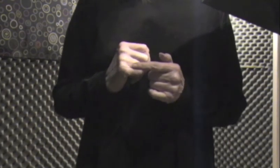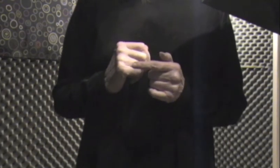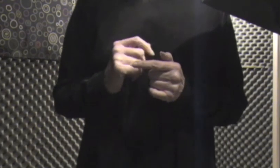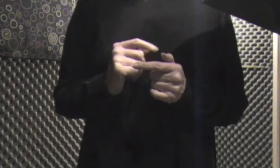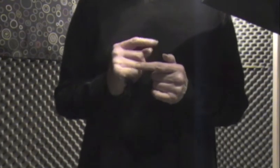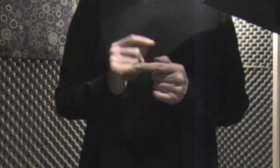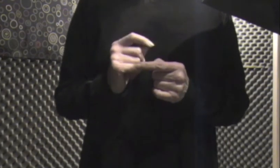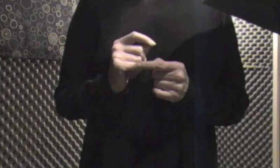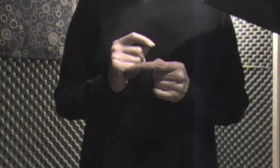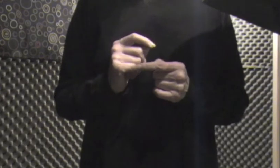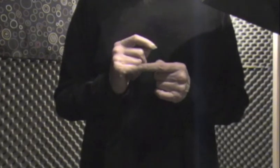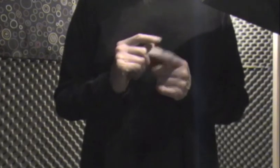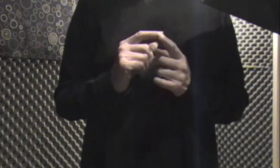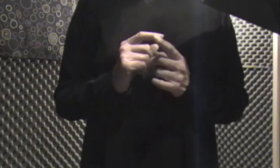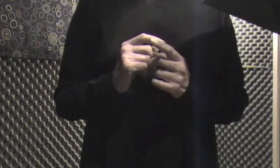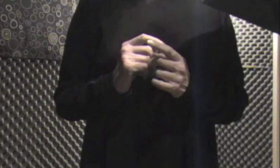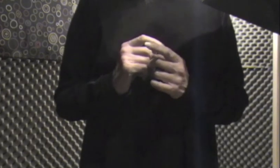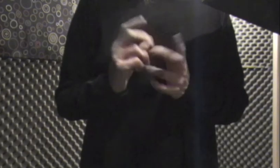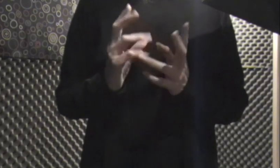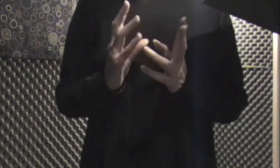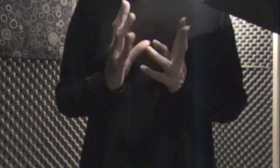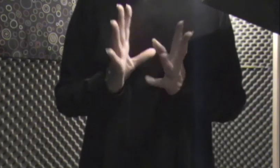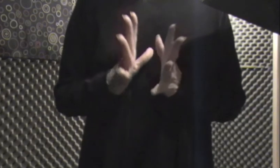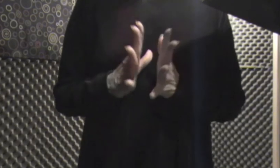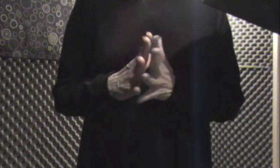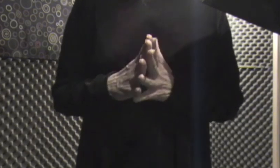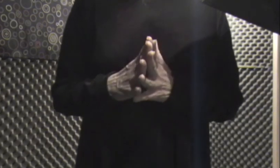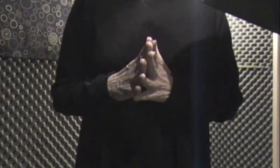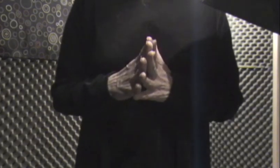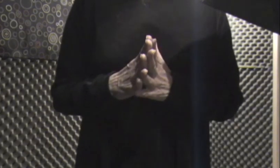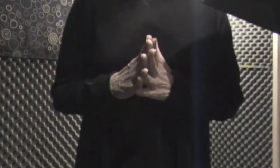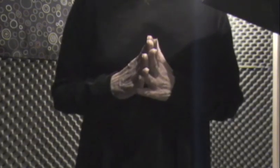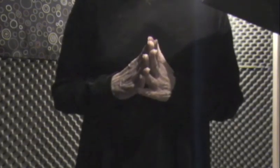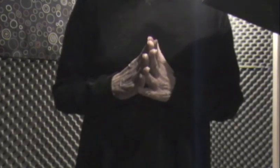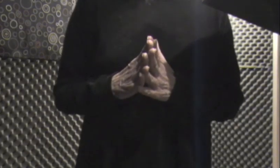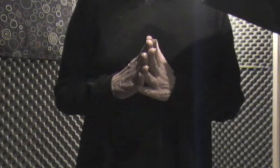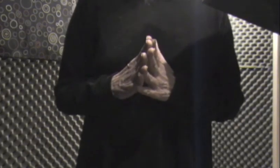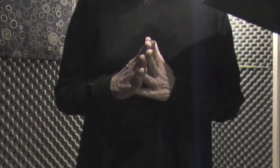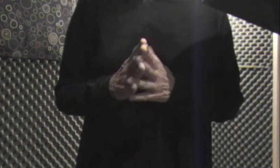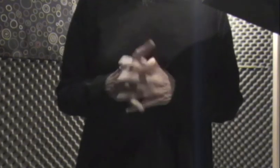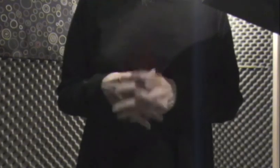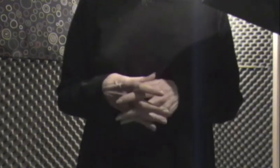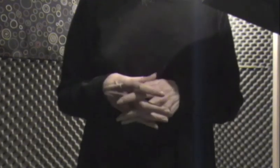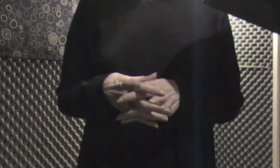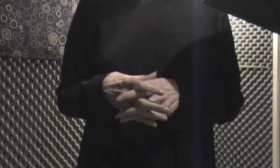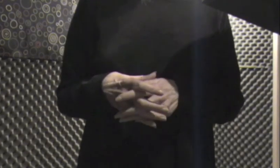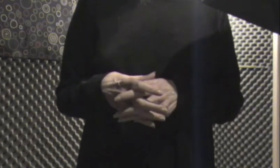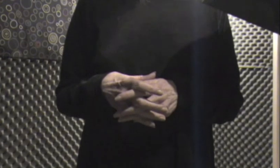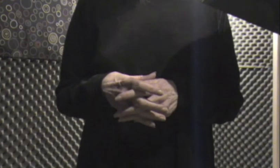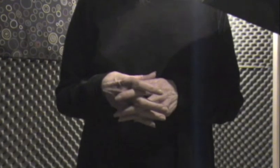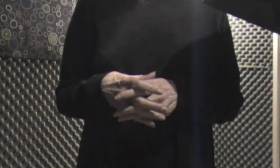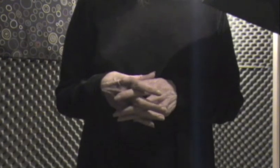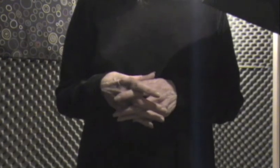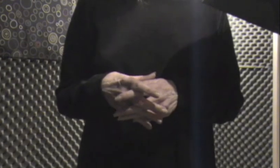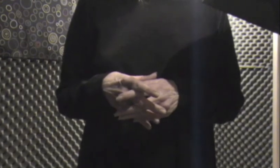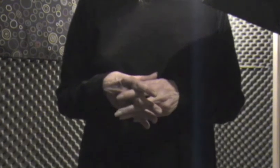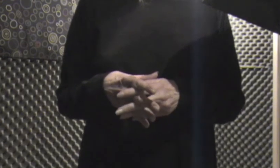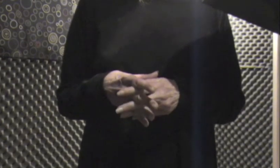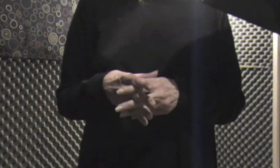it Clasp it for a minute Before it disappeared Between her breasts Those babies could hold A lot of tiny electronics